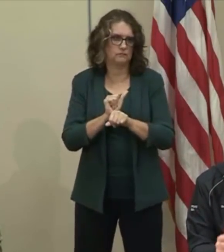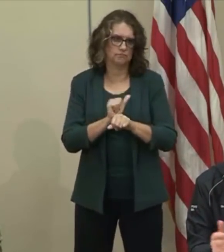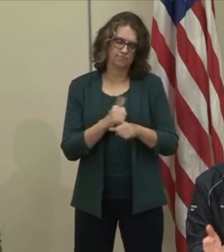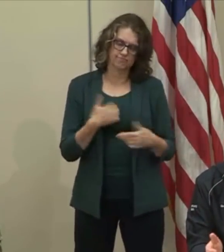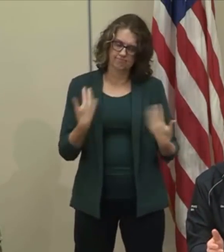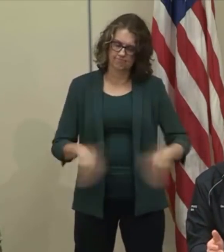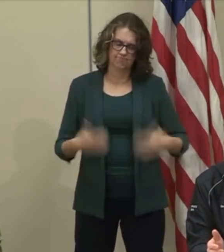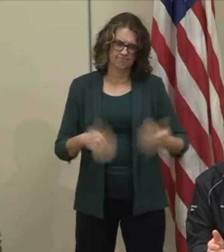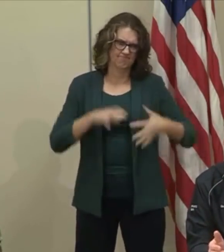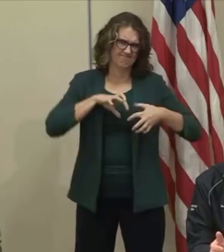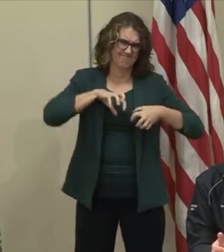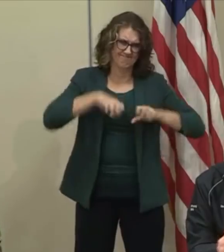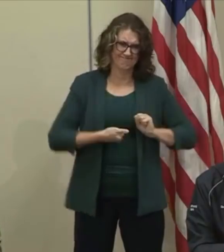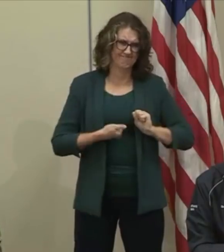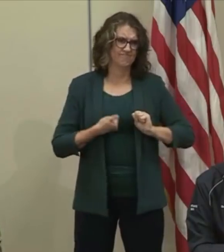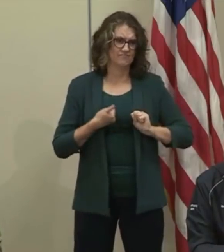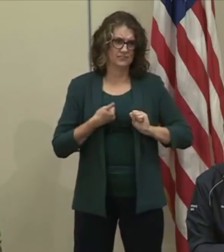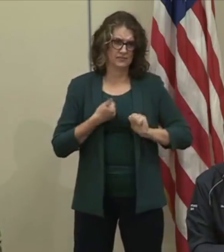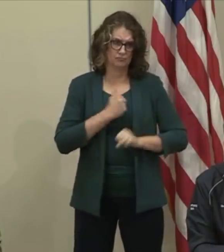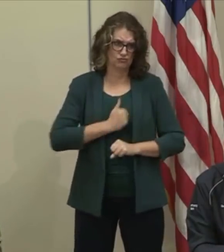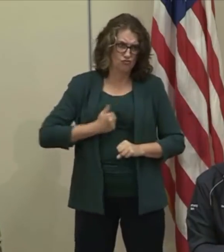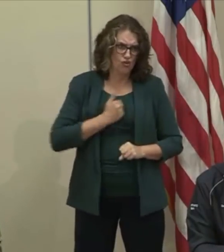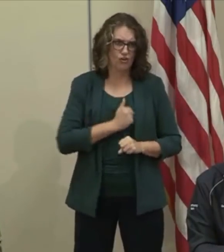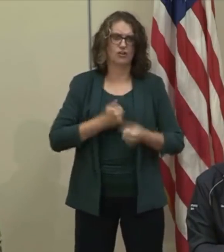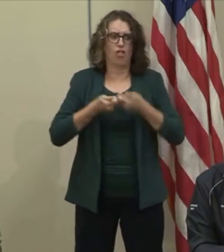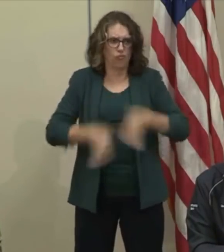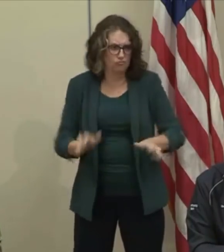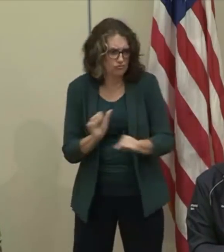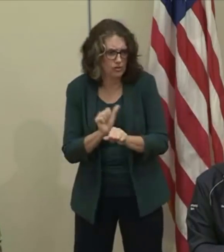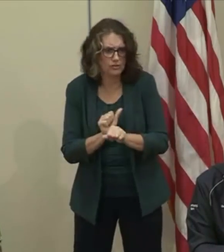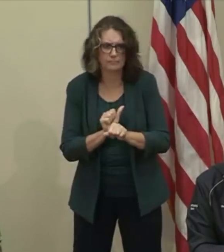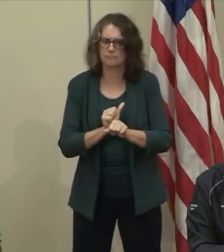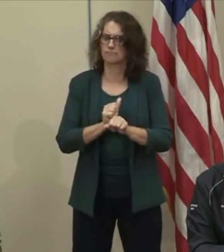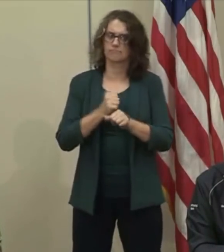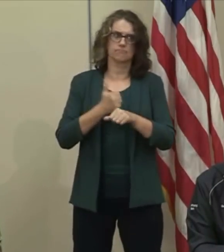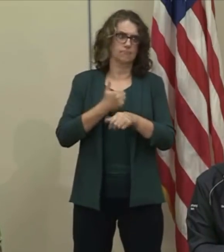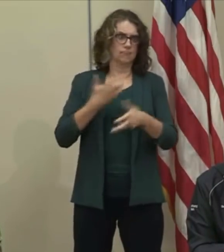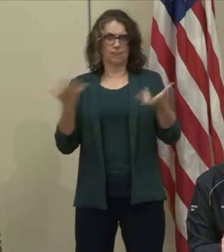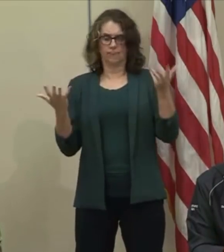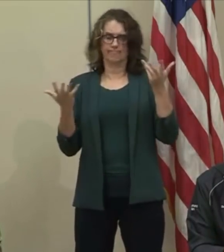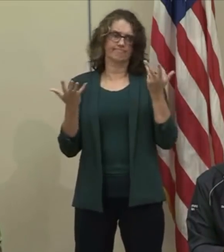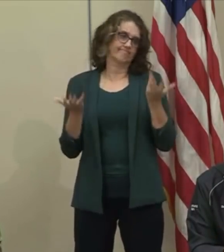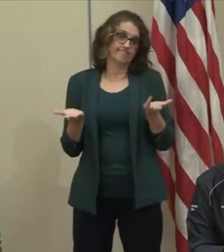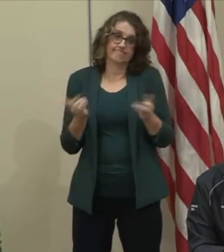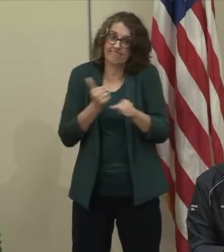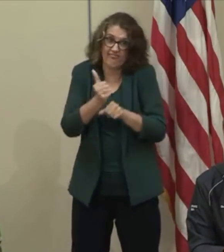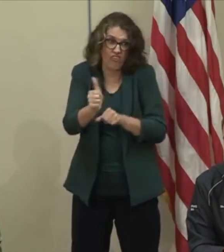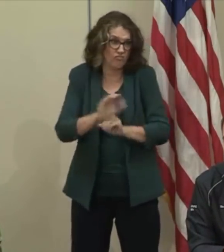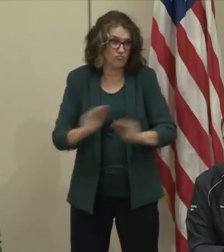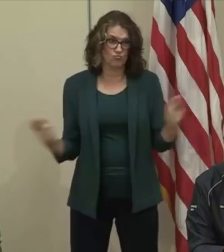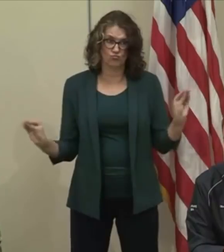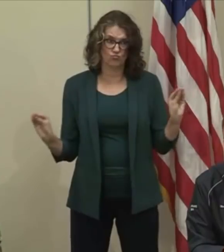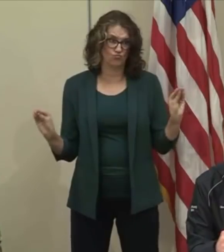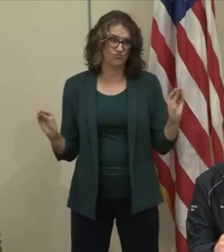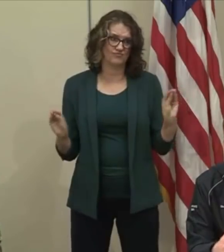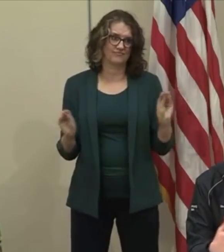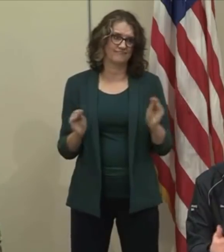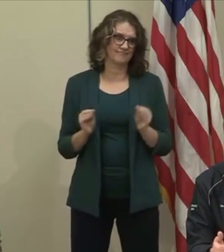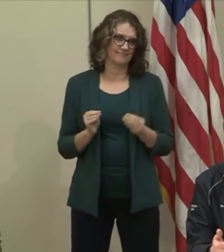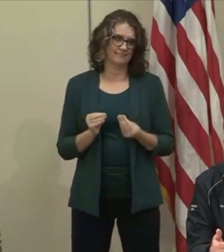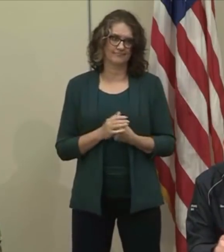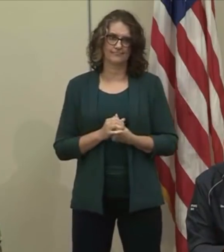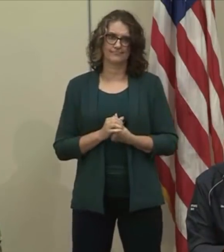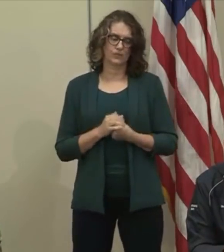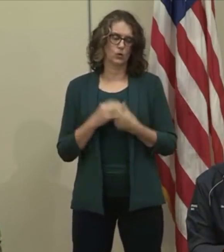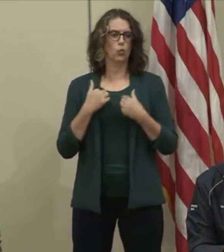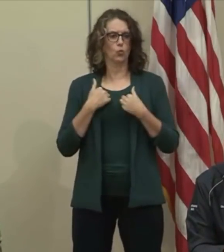who have lost their jobs due to no fault of their own through this crisis. So, we have waived the waiting period to get